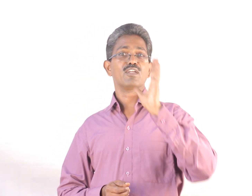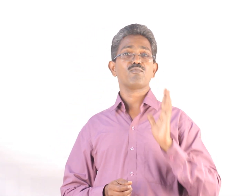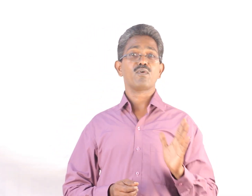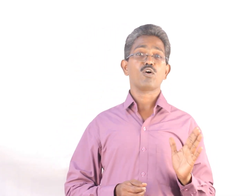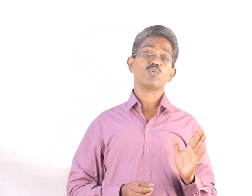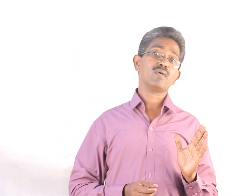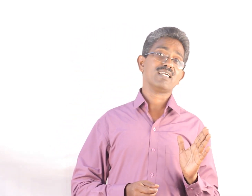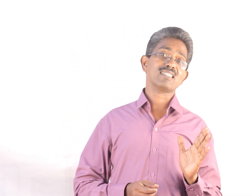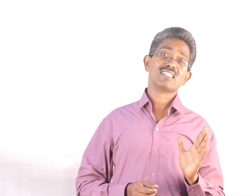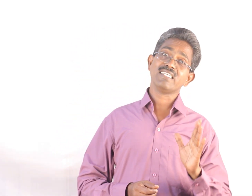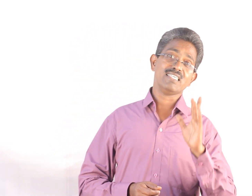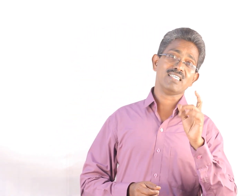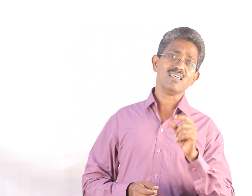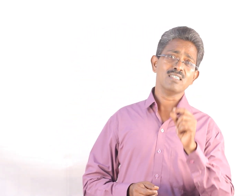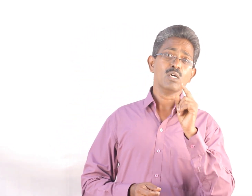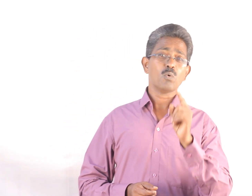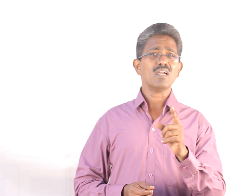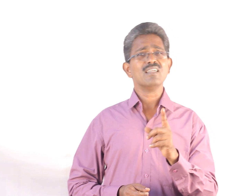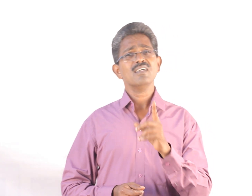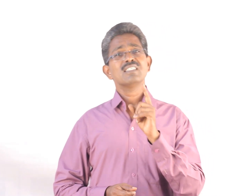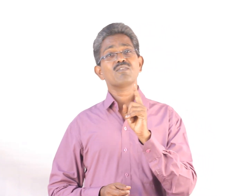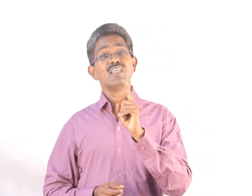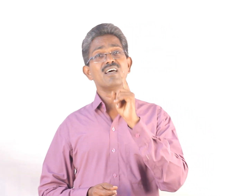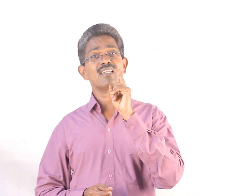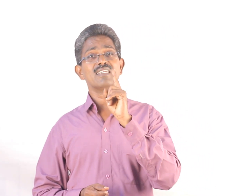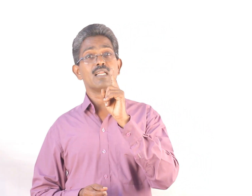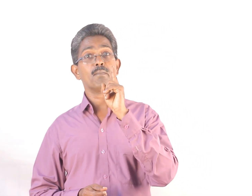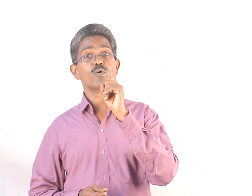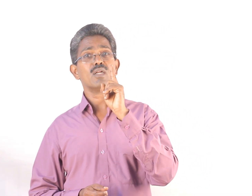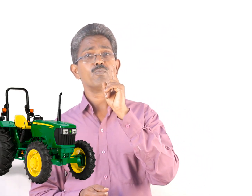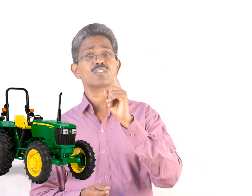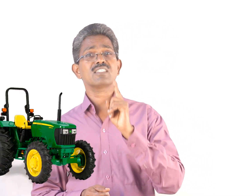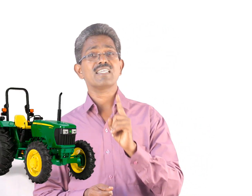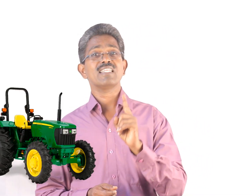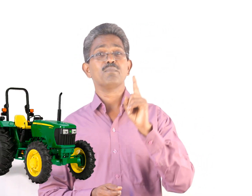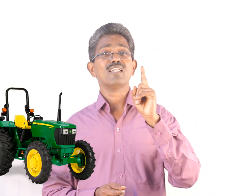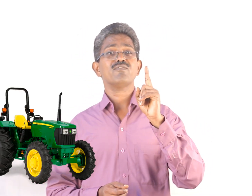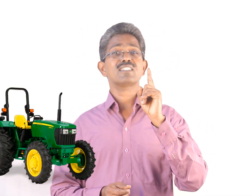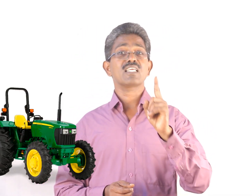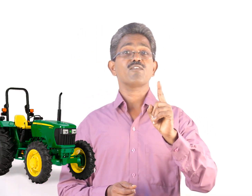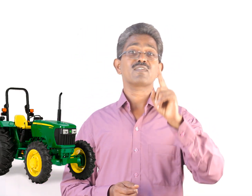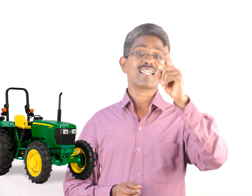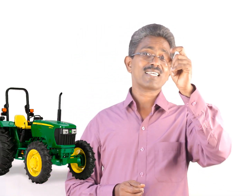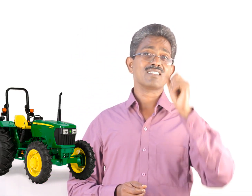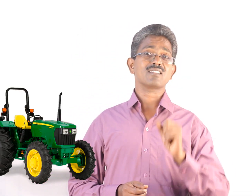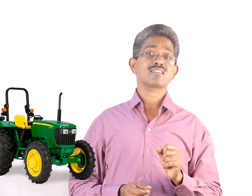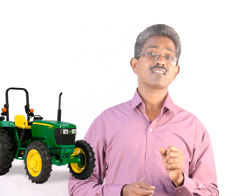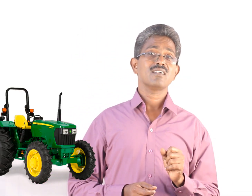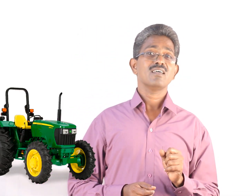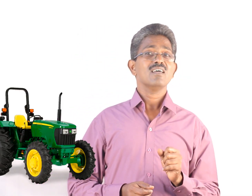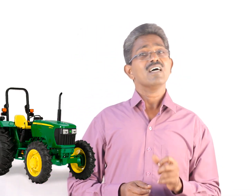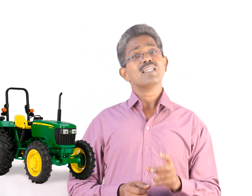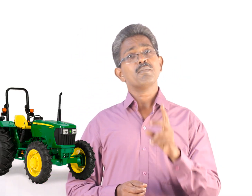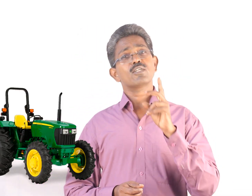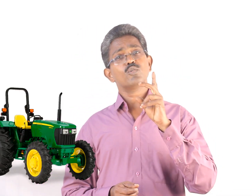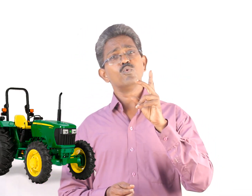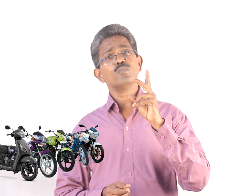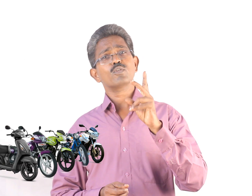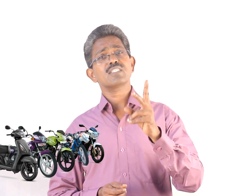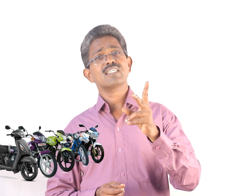field of automobile industry in India. One, see we are in number one position in the manufacturing of two wheelers, number two position